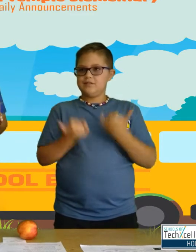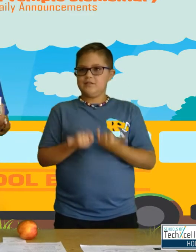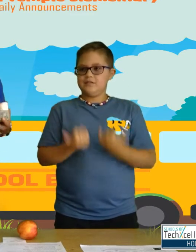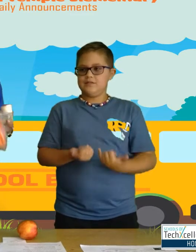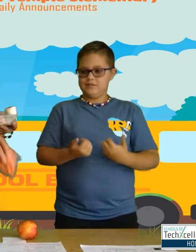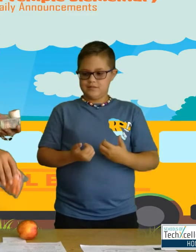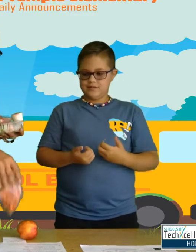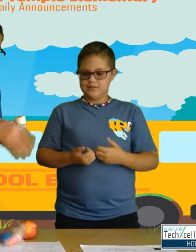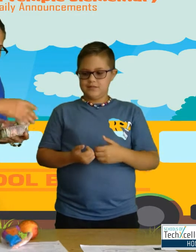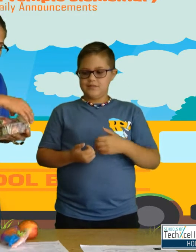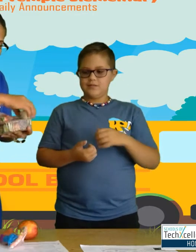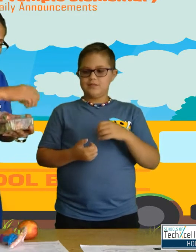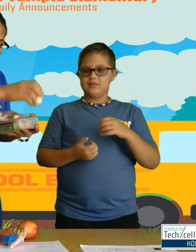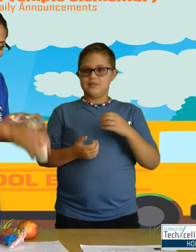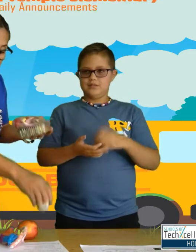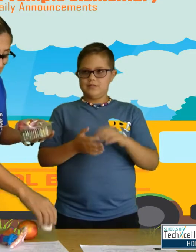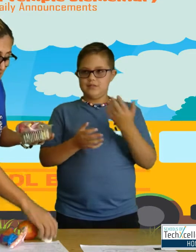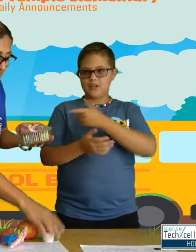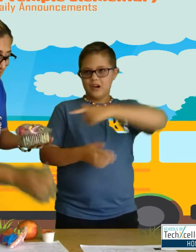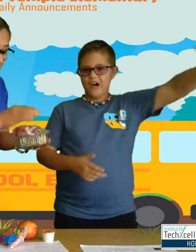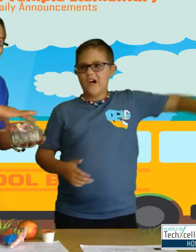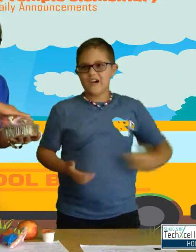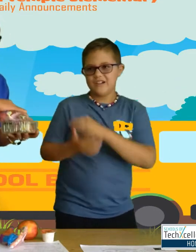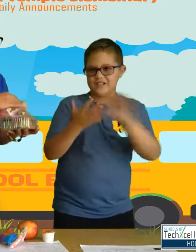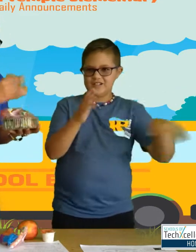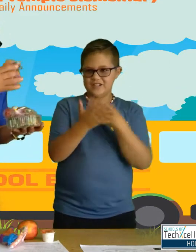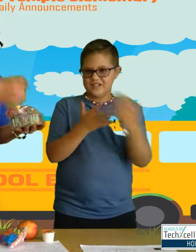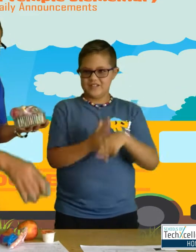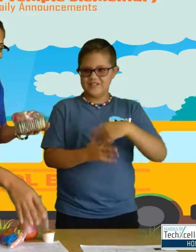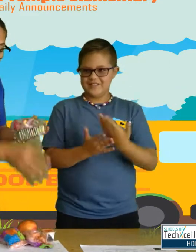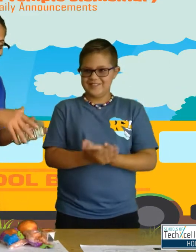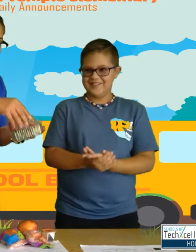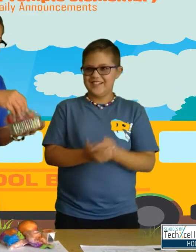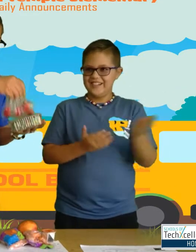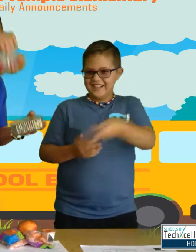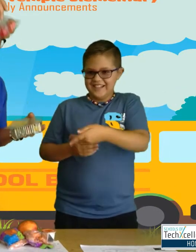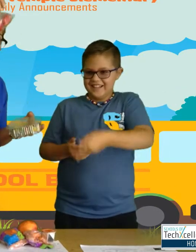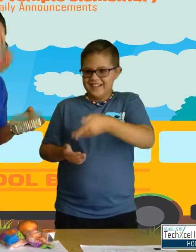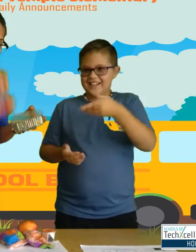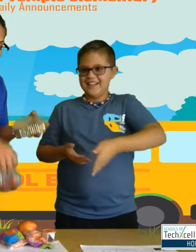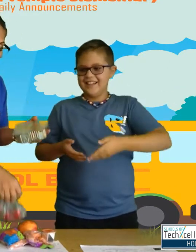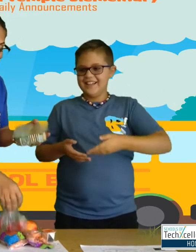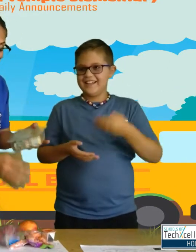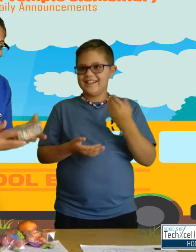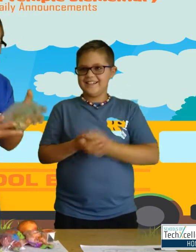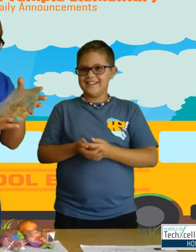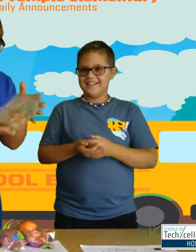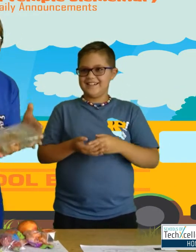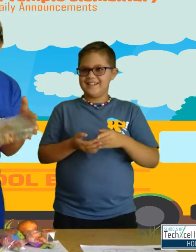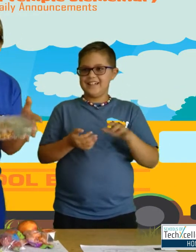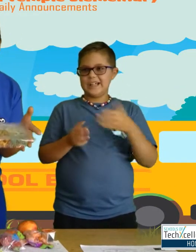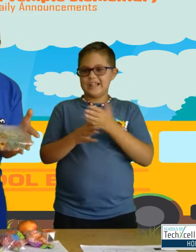this not on the share tray but in the trash.